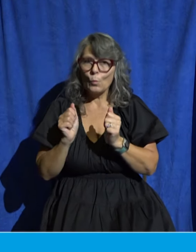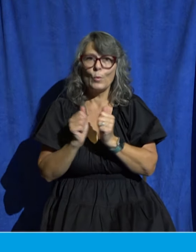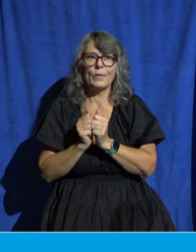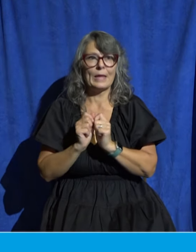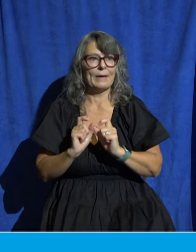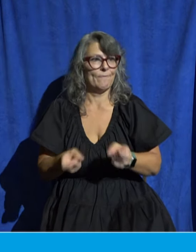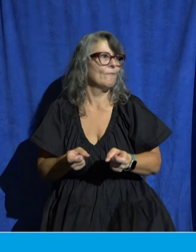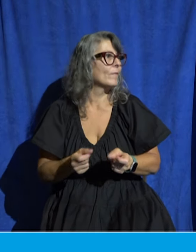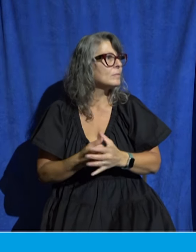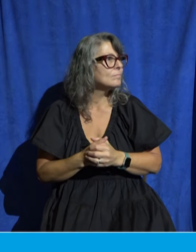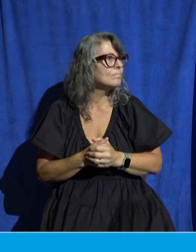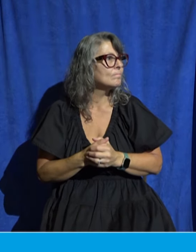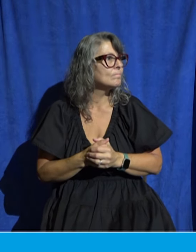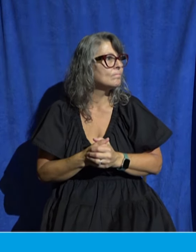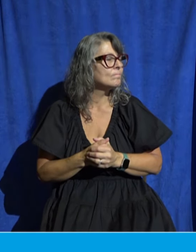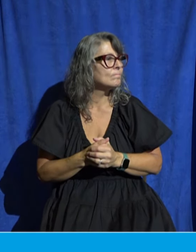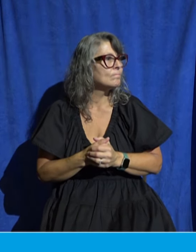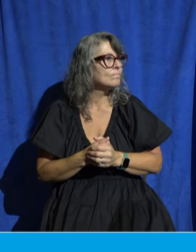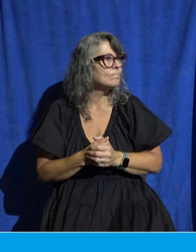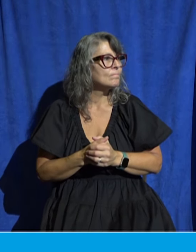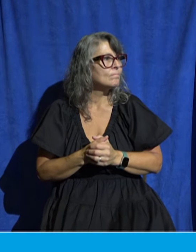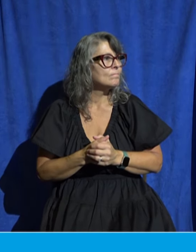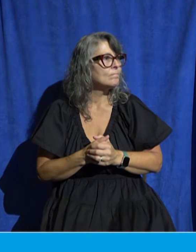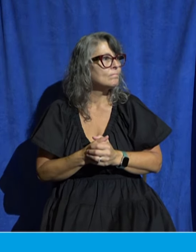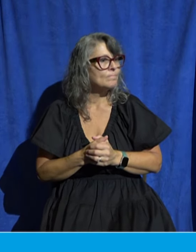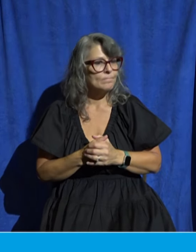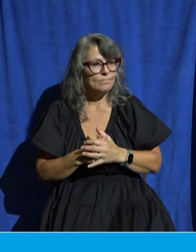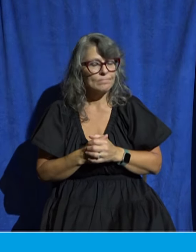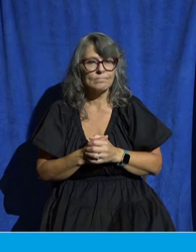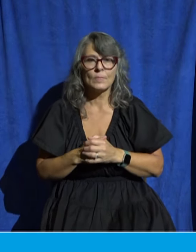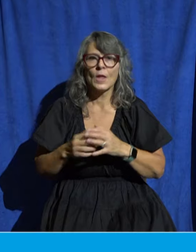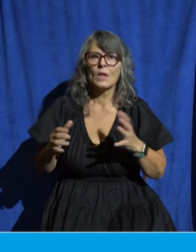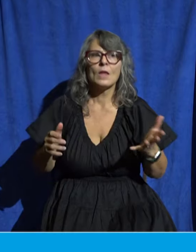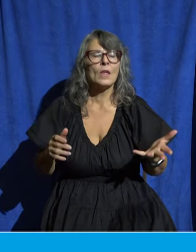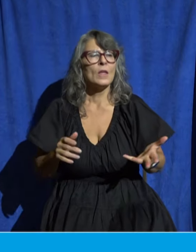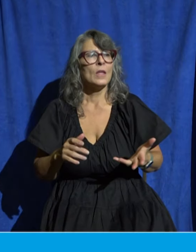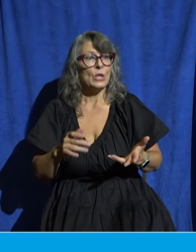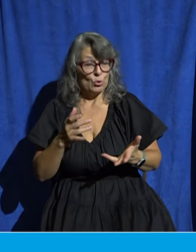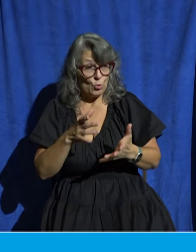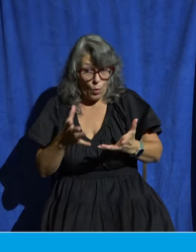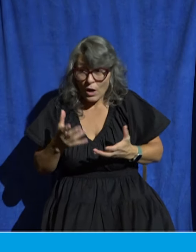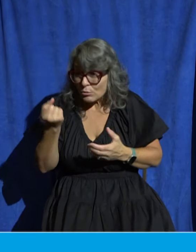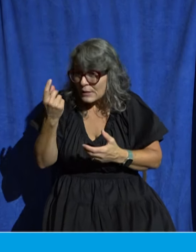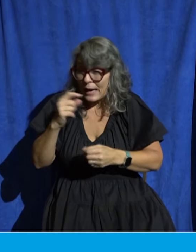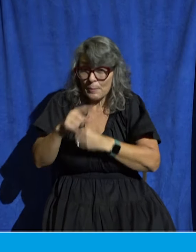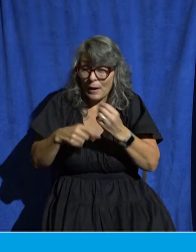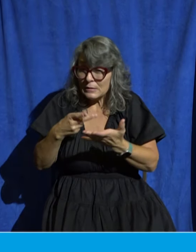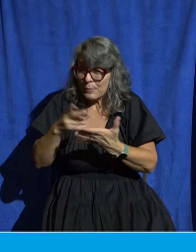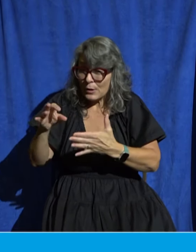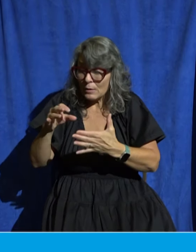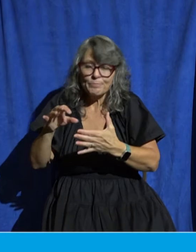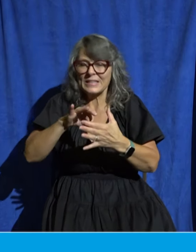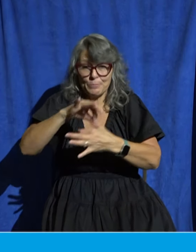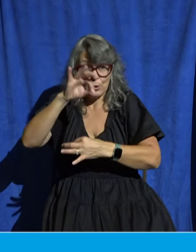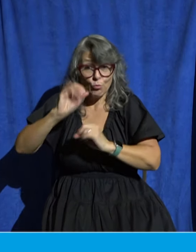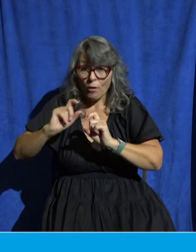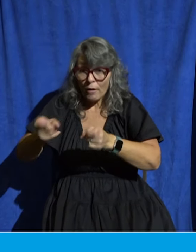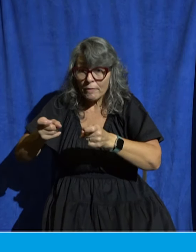to us. Now to better understand more about what spiritual gifting is, we need to look at some other passages in the Bible. I